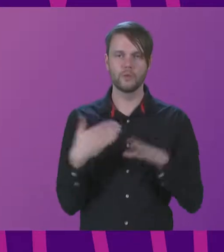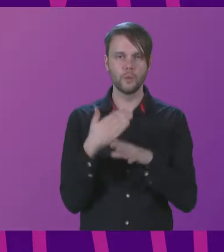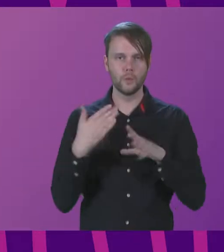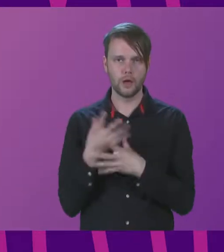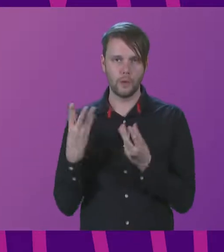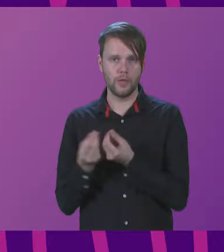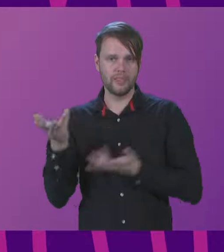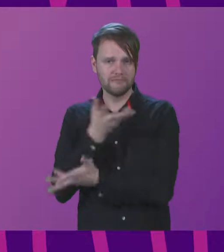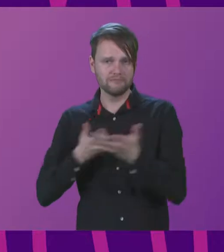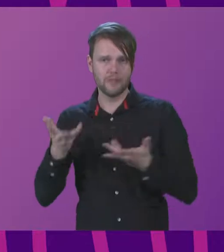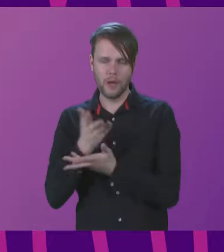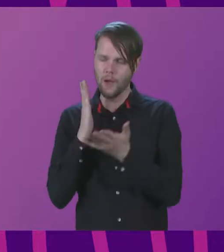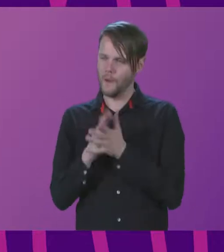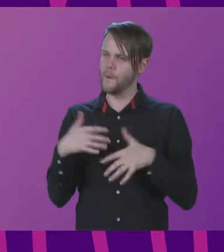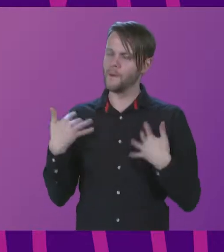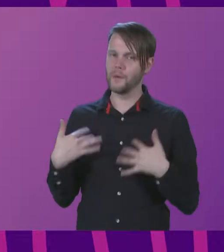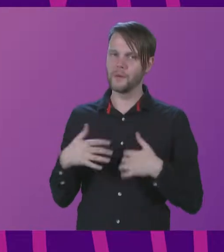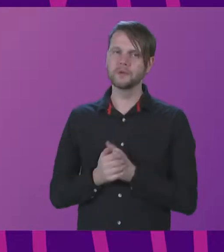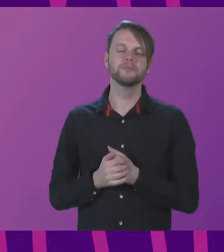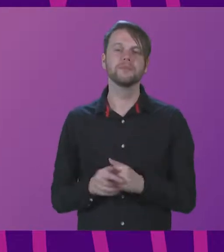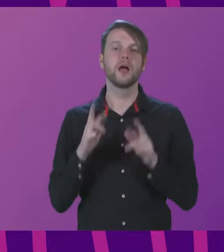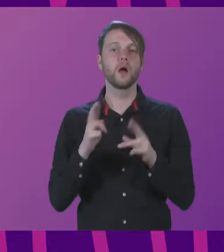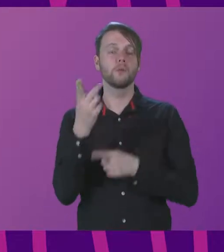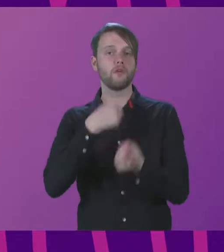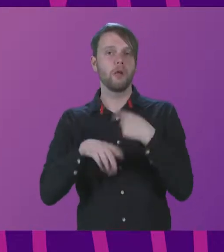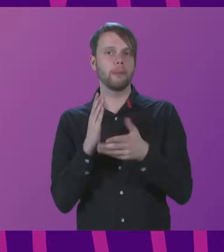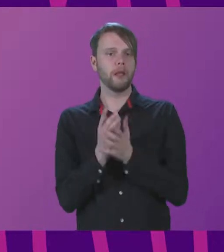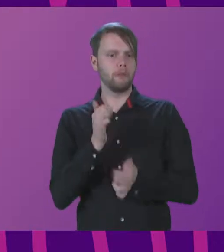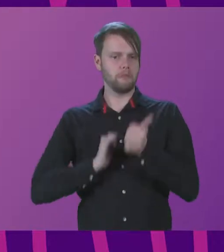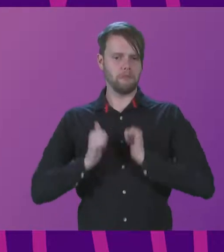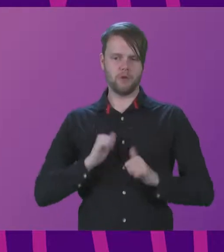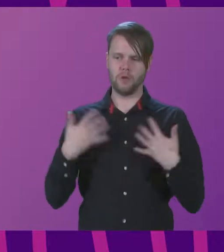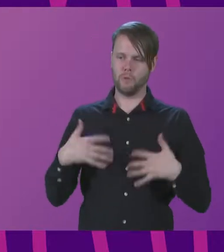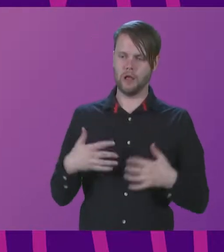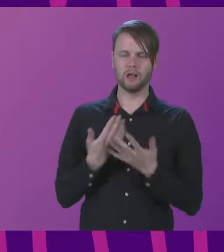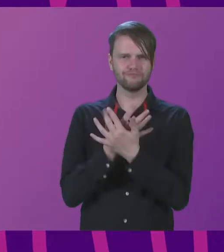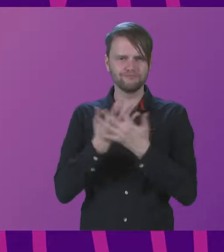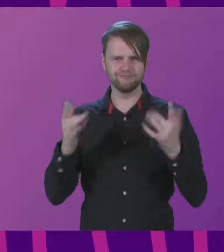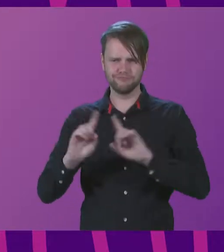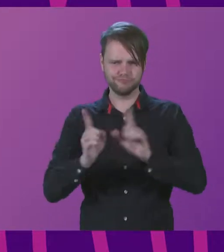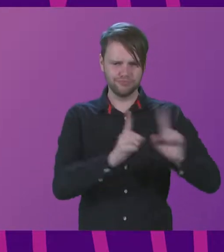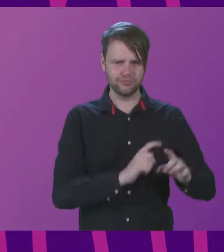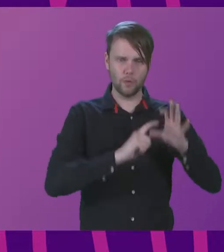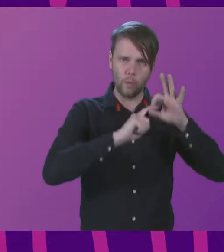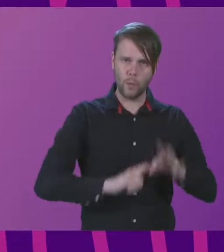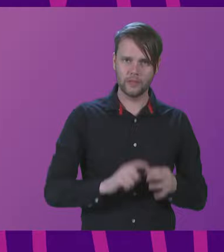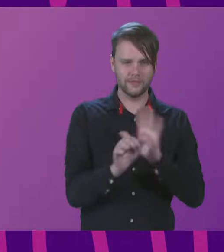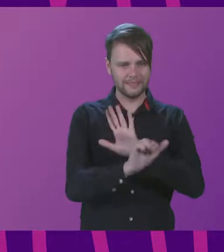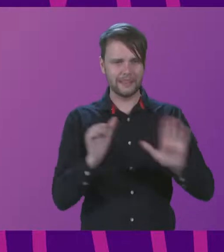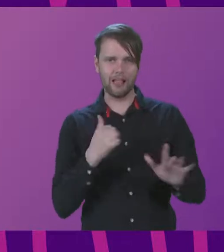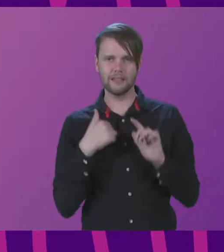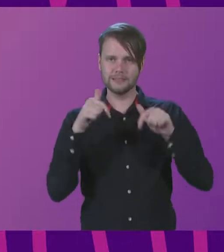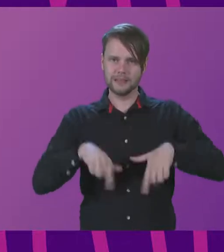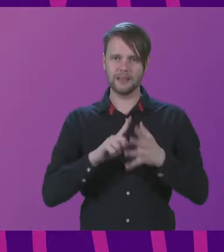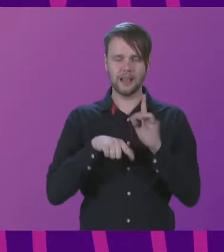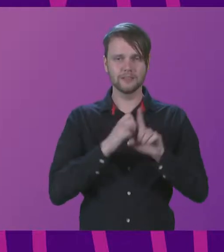discussions has been a particular treat. I hope you've all been as impressed as I have with the range and the quality of the talent that's on show